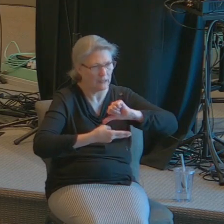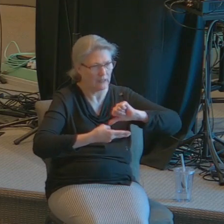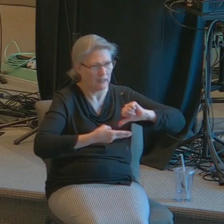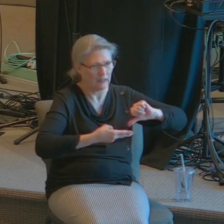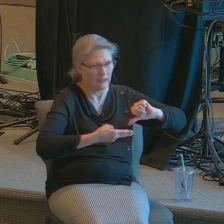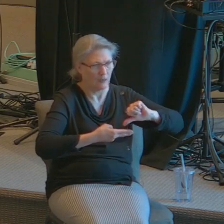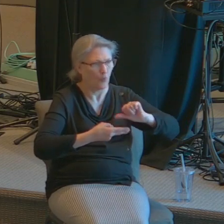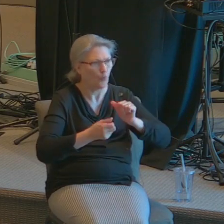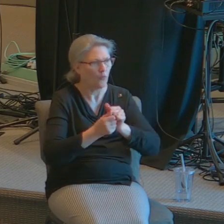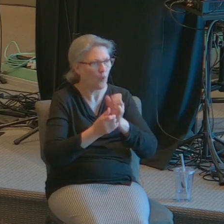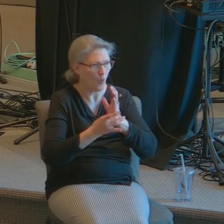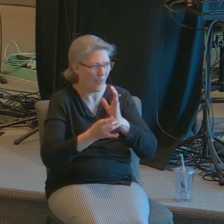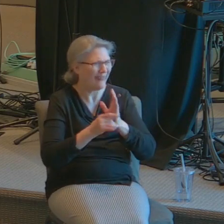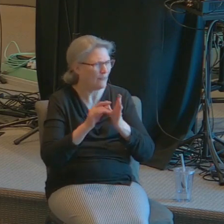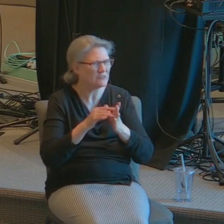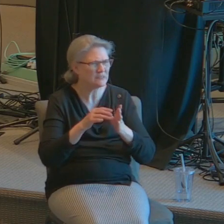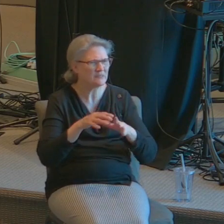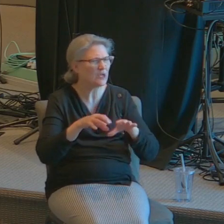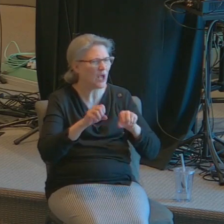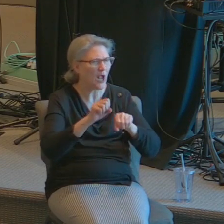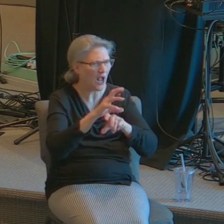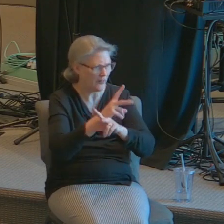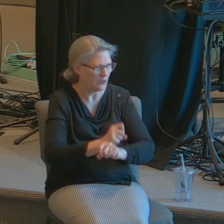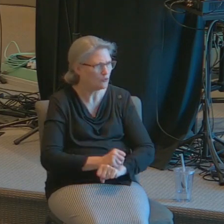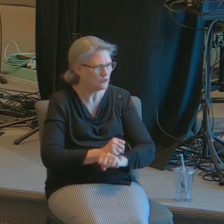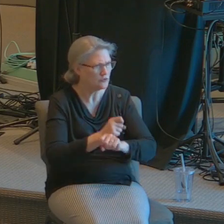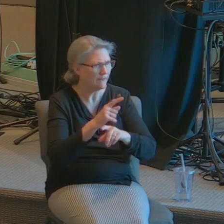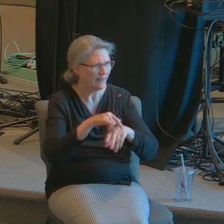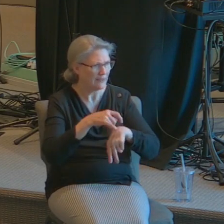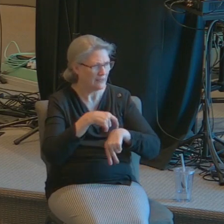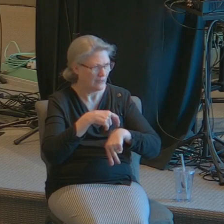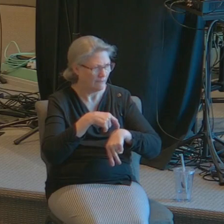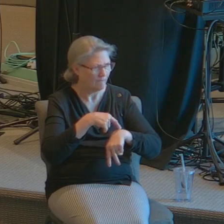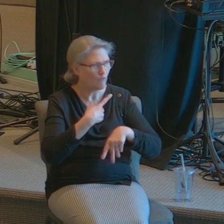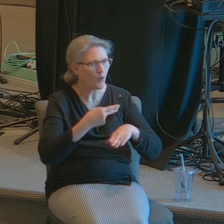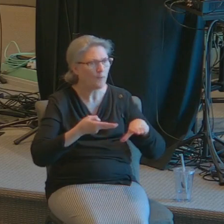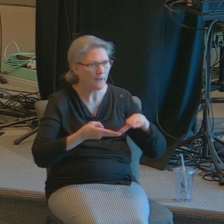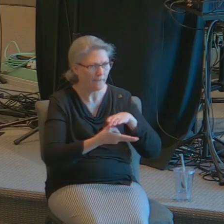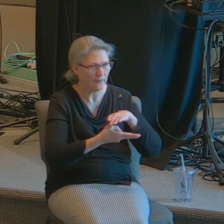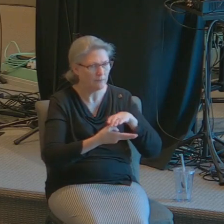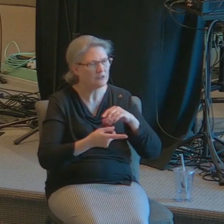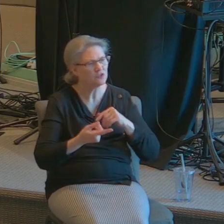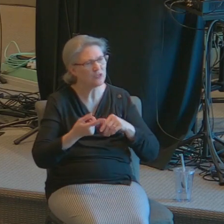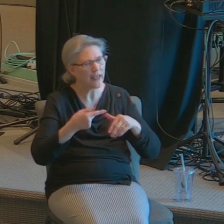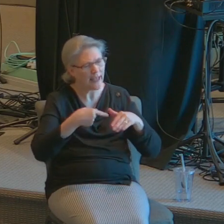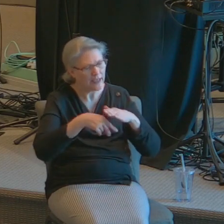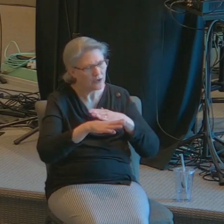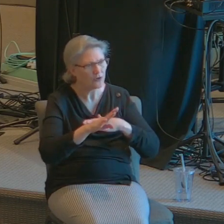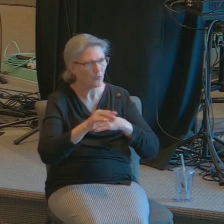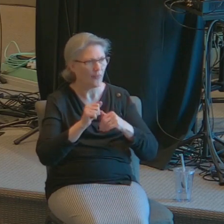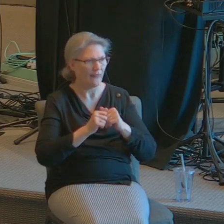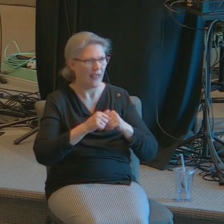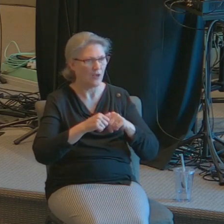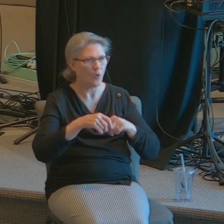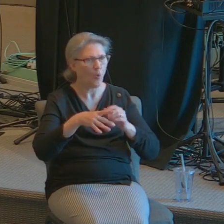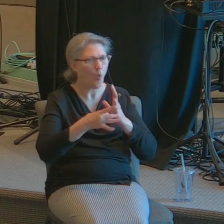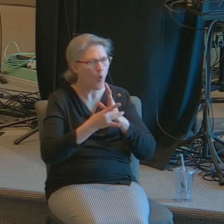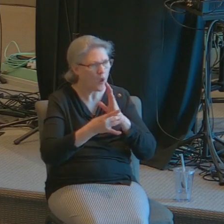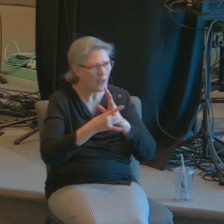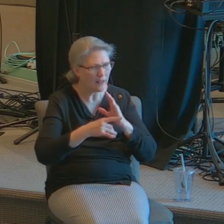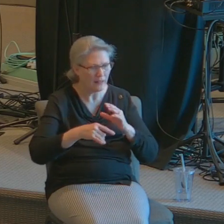but she came in with that ointment in her hands and she began to weep